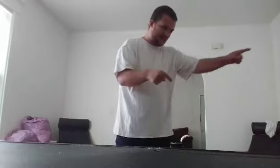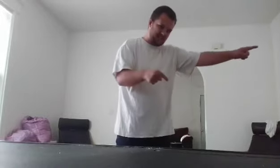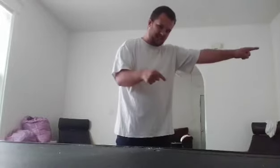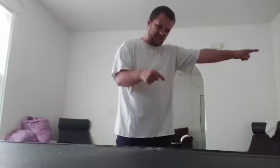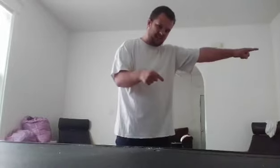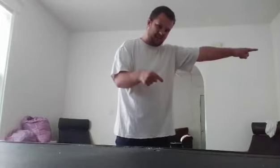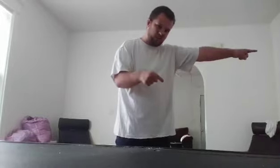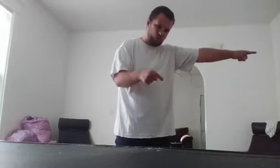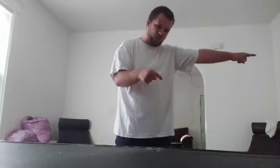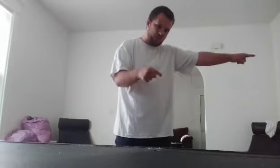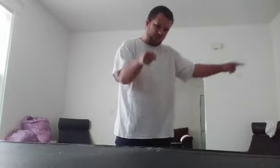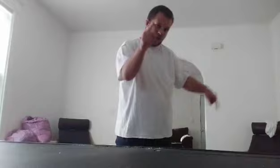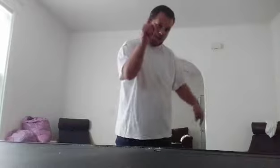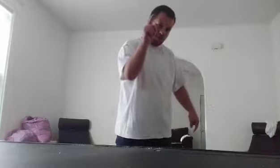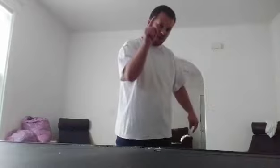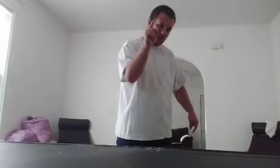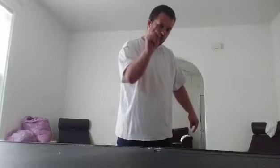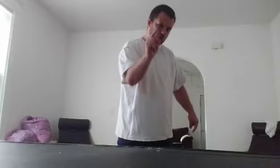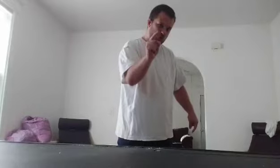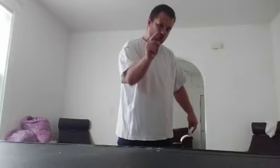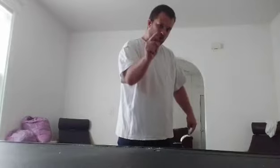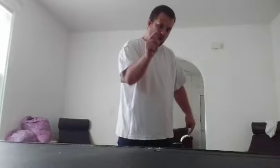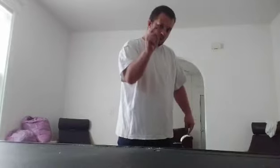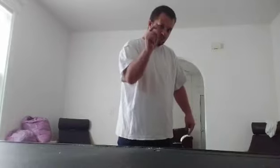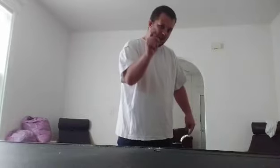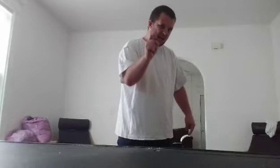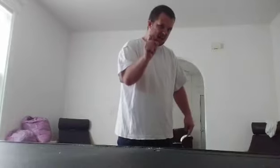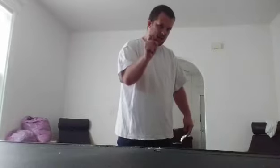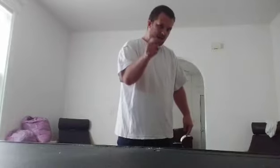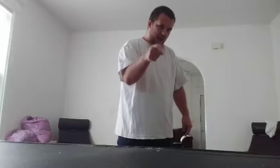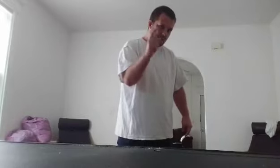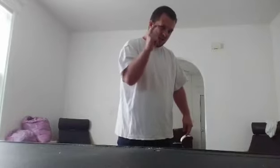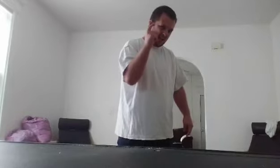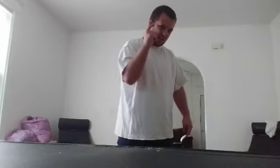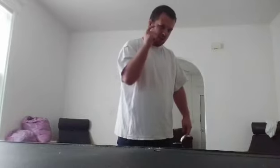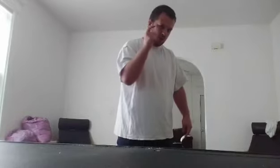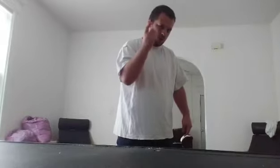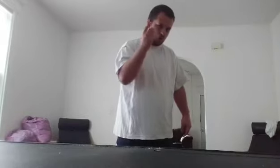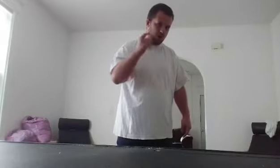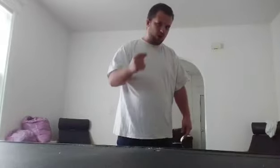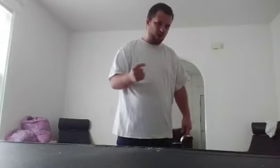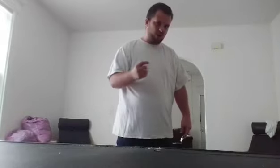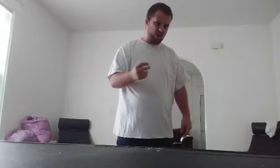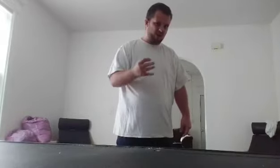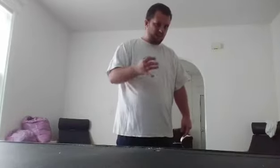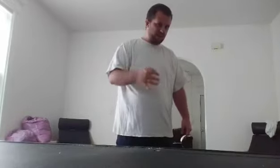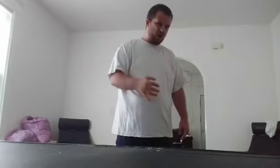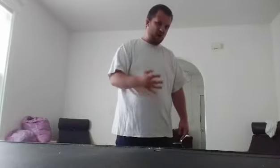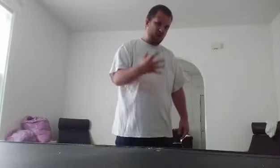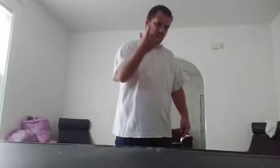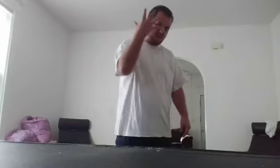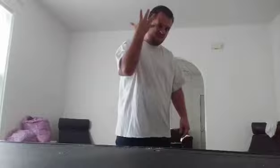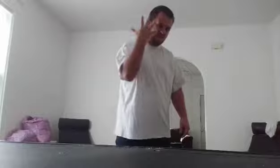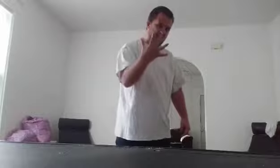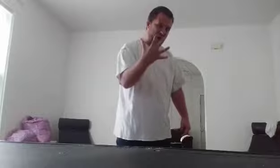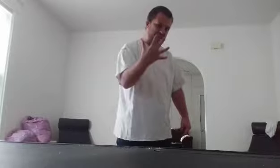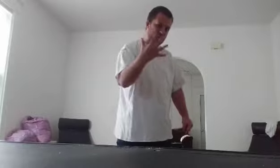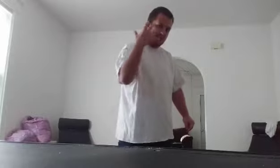Killer Wolf, I'm going to hurt you badly. I'm going to hit you with an arc kick probably five times,